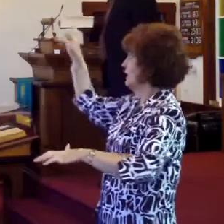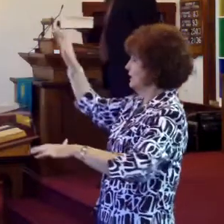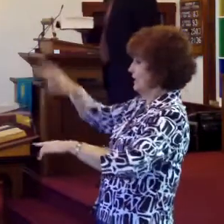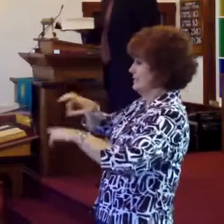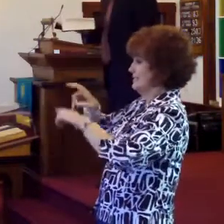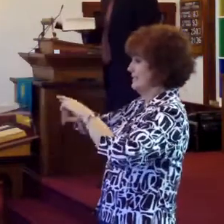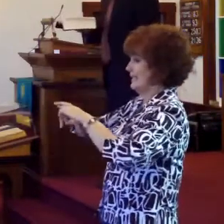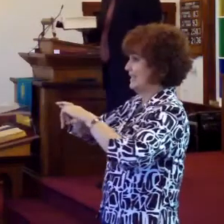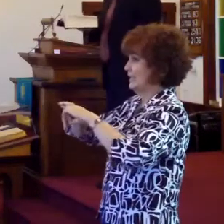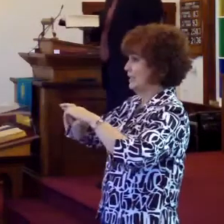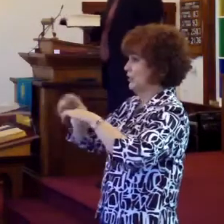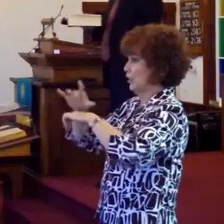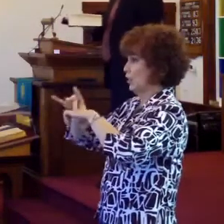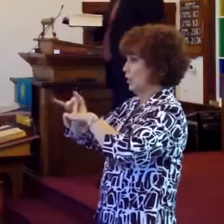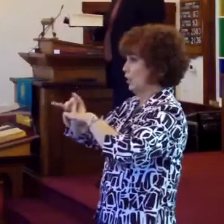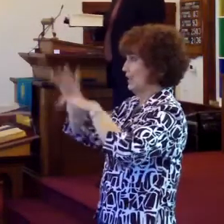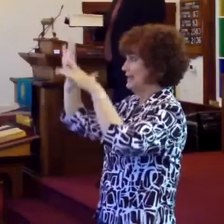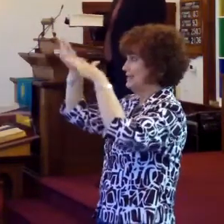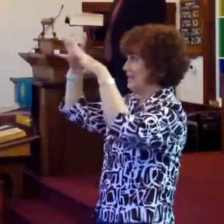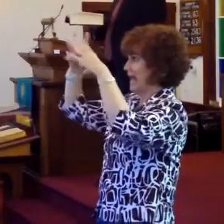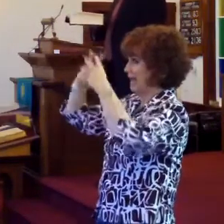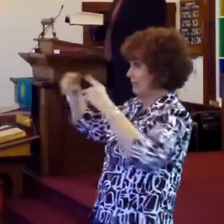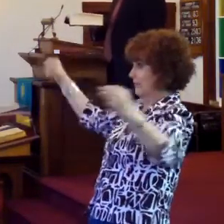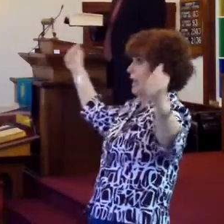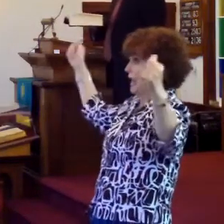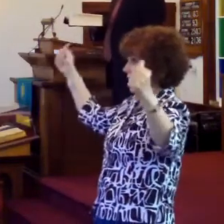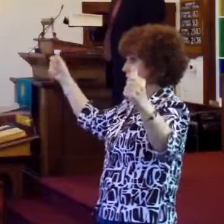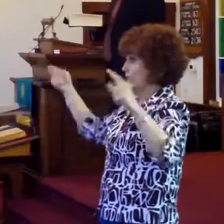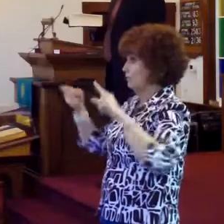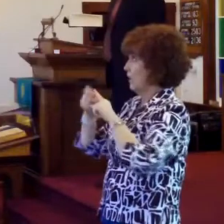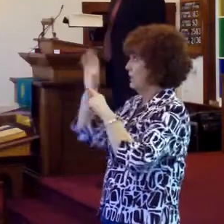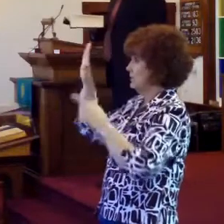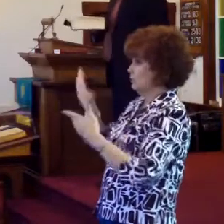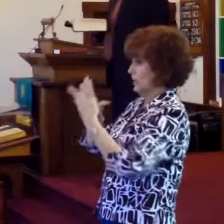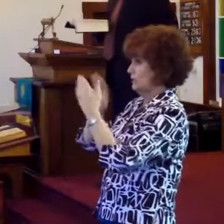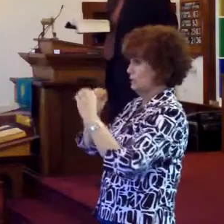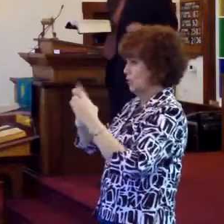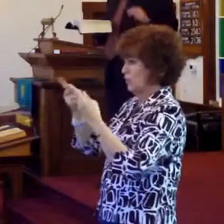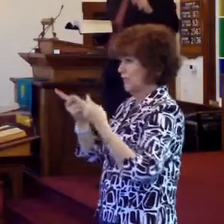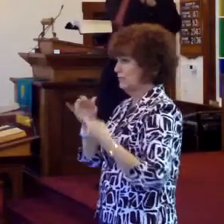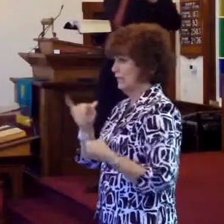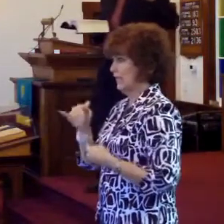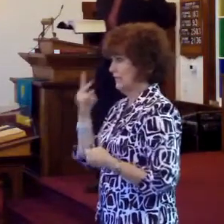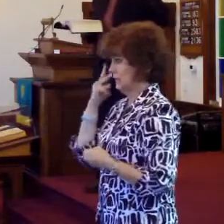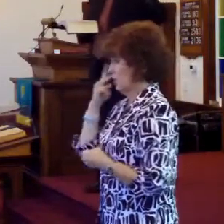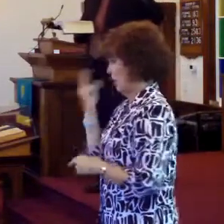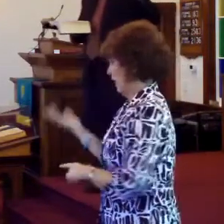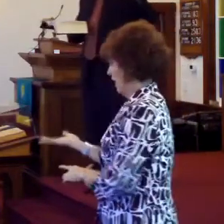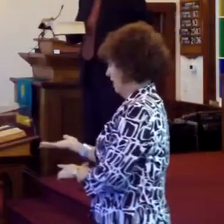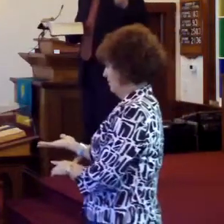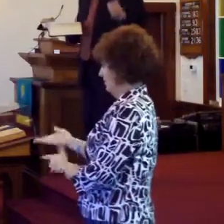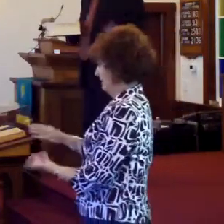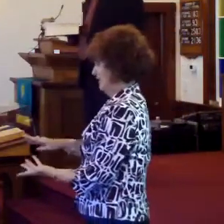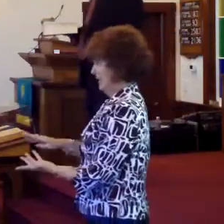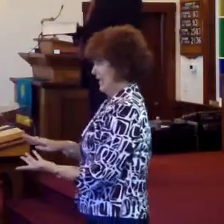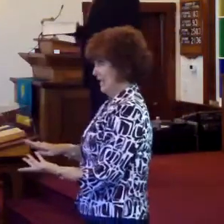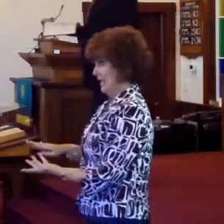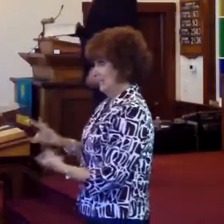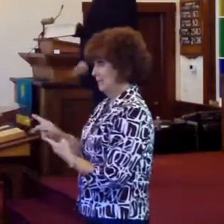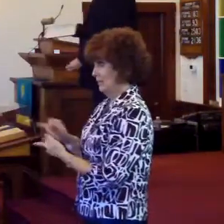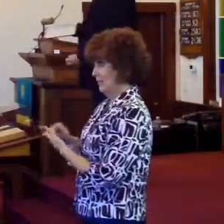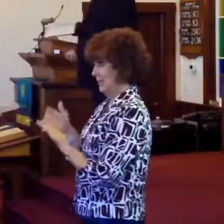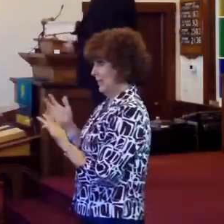Earth and sky fled from his presence, and there was no place for them. And I saw the dead. These are the people who have died